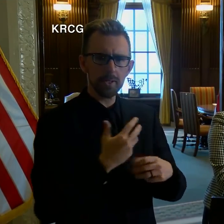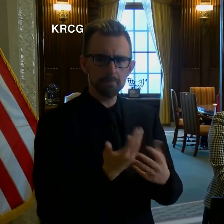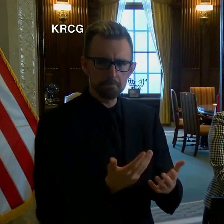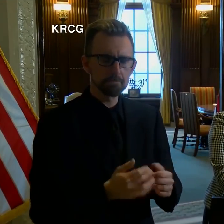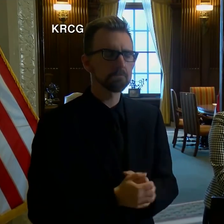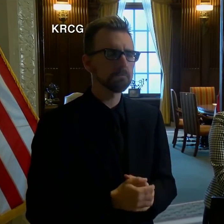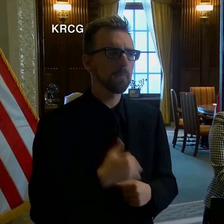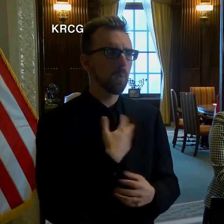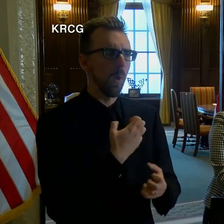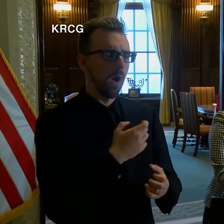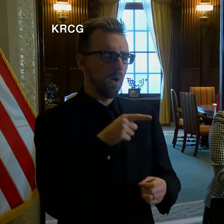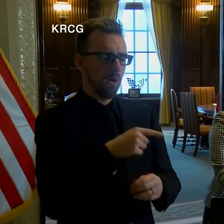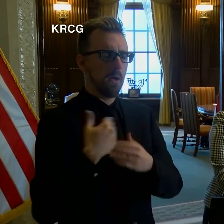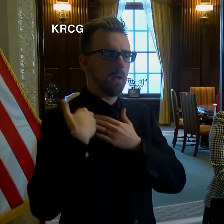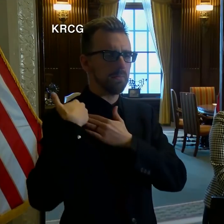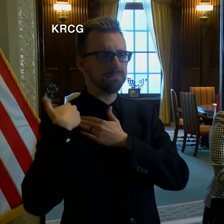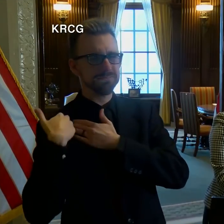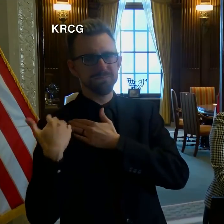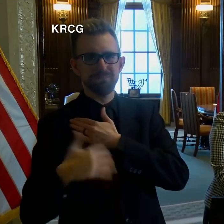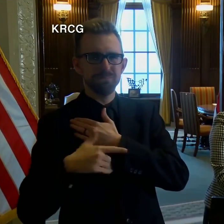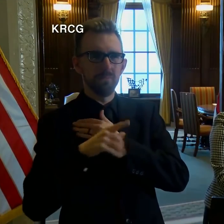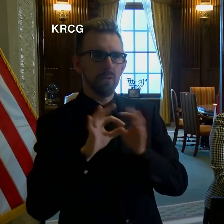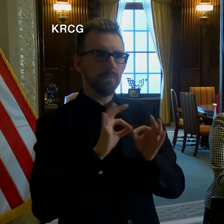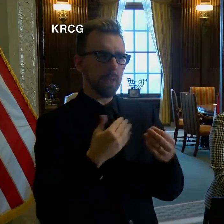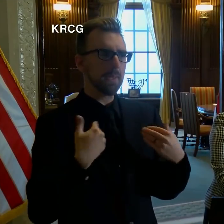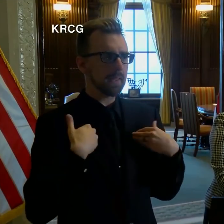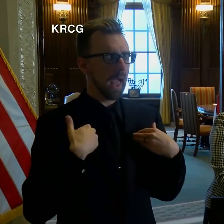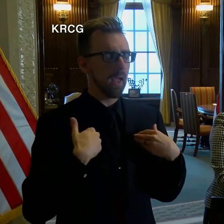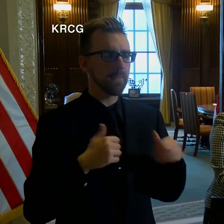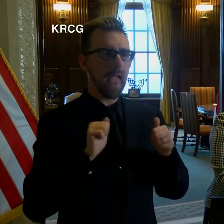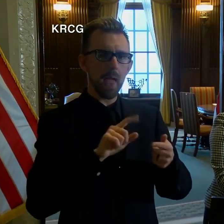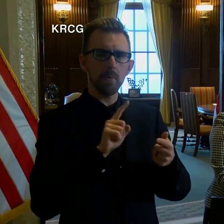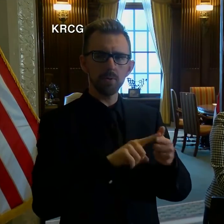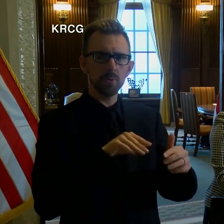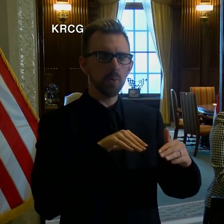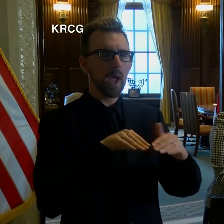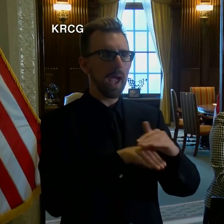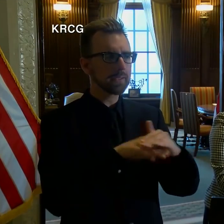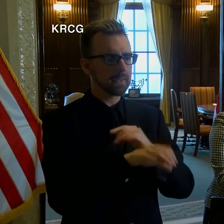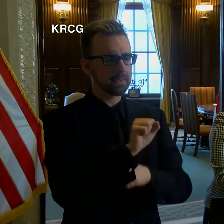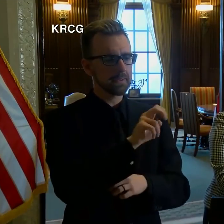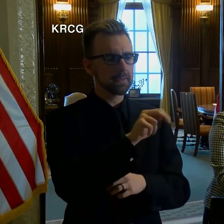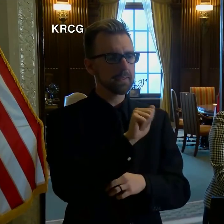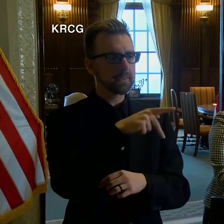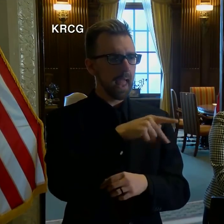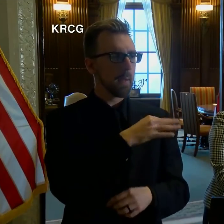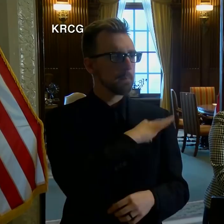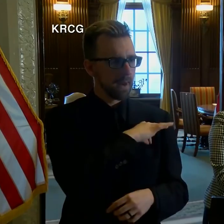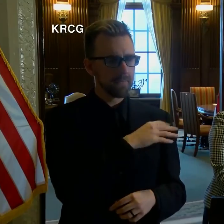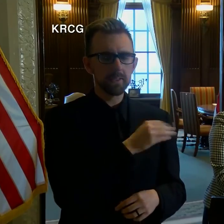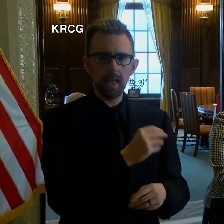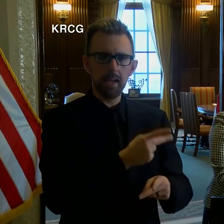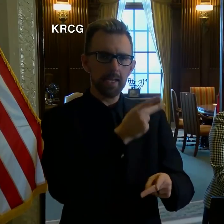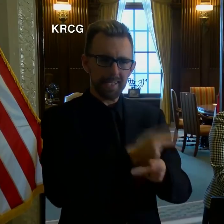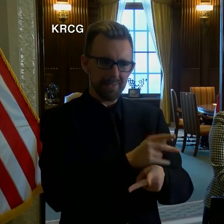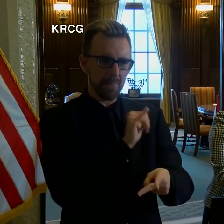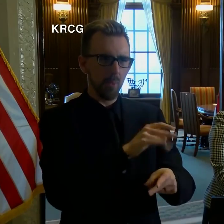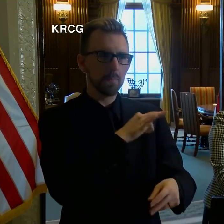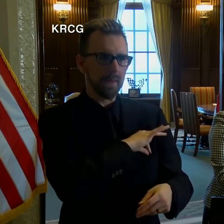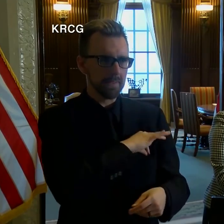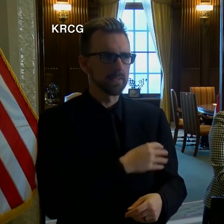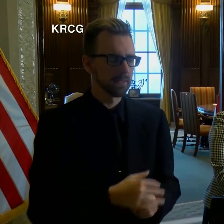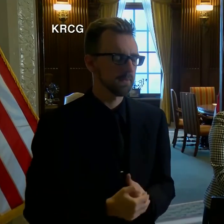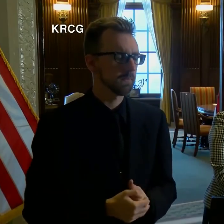to try to ease the burden that families have right now in being able to access SNAP benefits and maintain SNAP benefits.